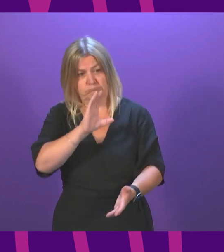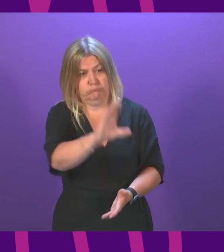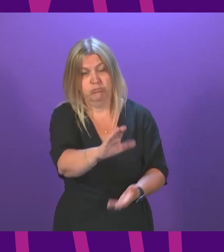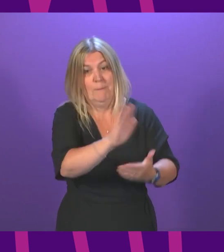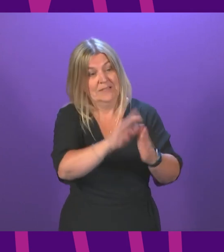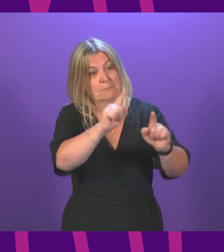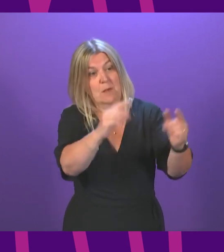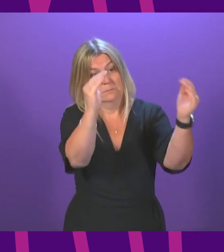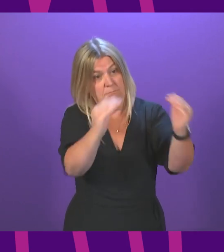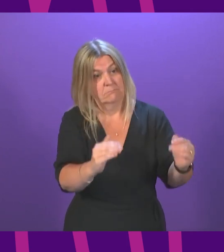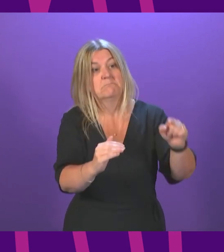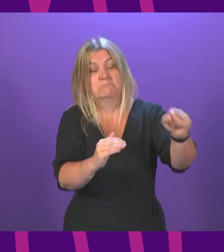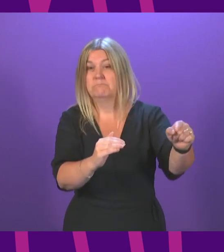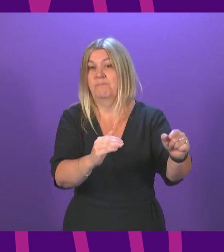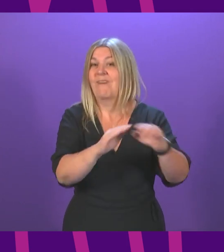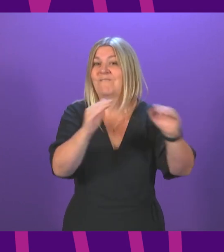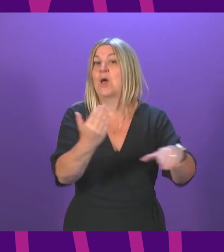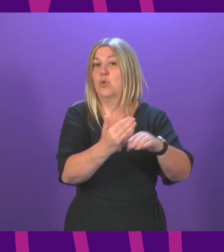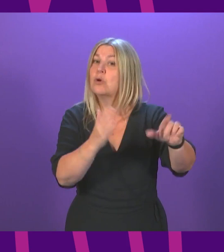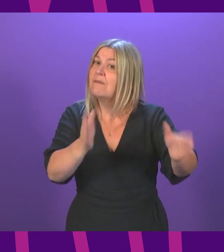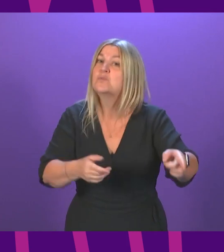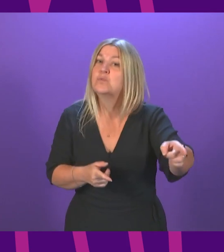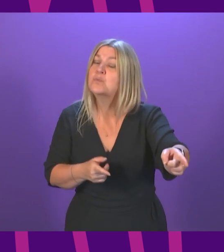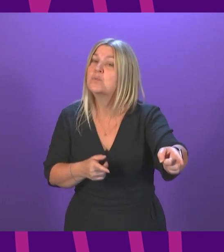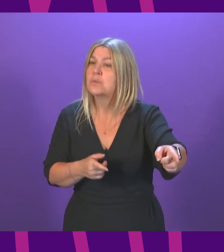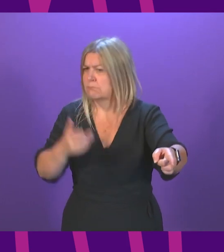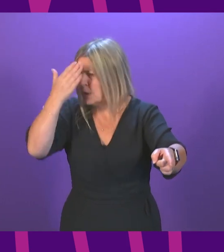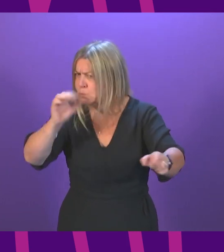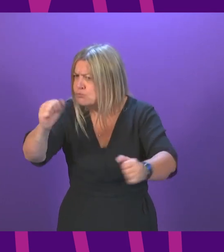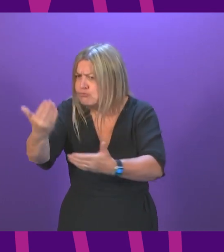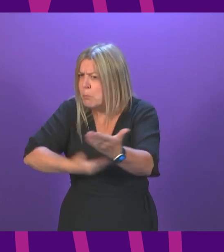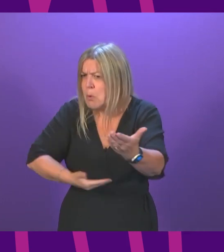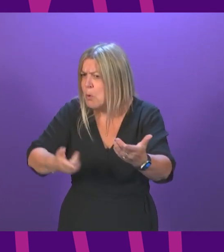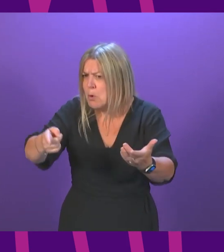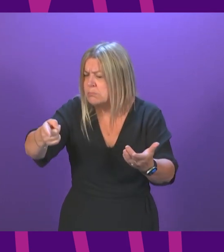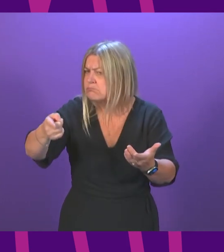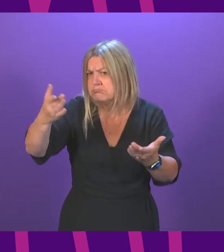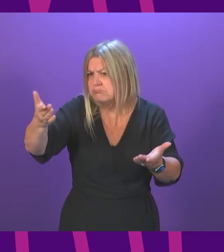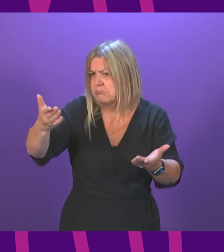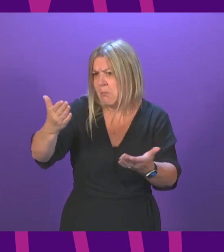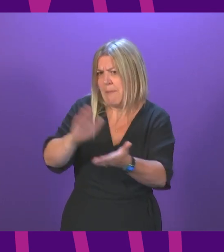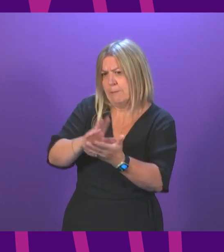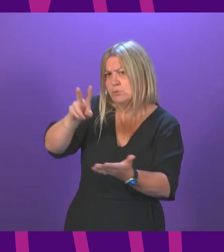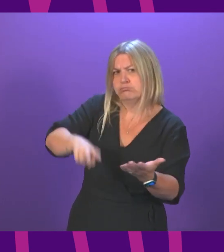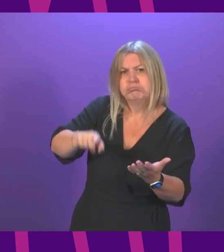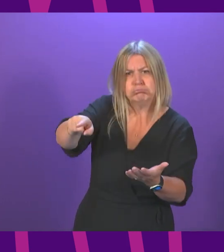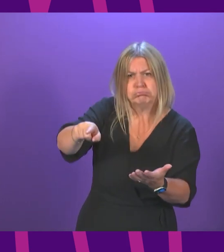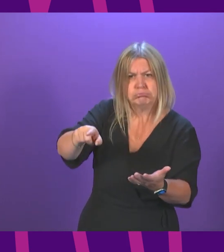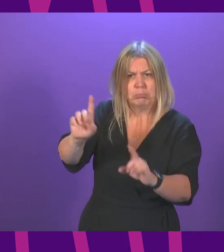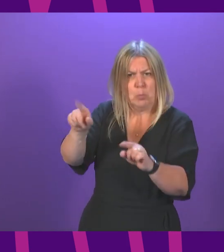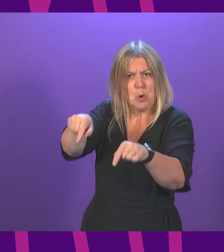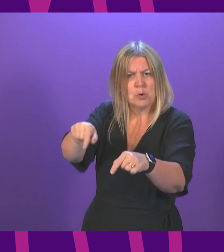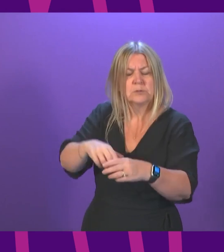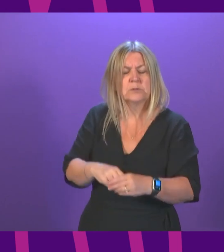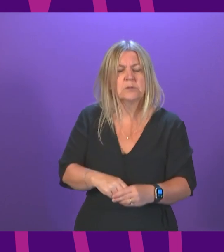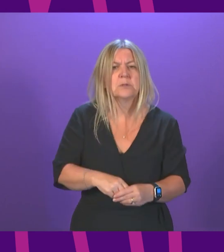into the details of the particular support that Lorna Slater has referenced and look at what conditions exactly that was for and what conditions are